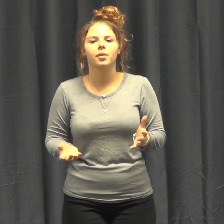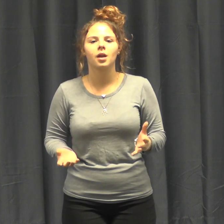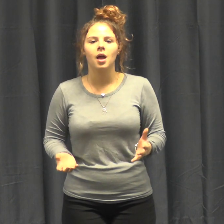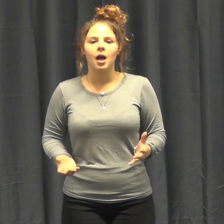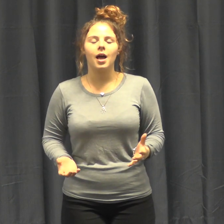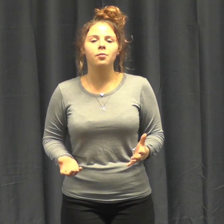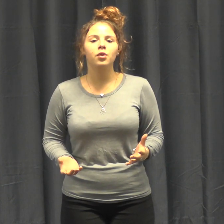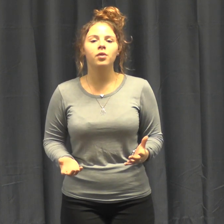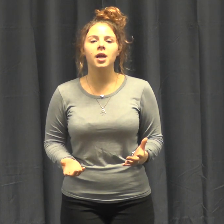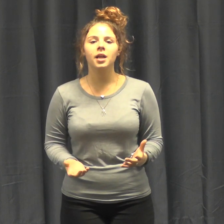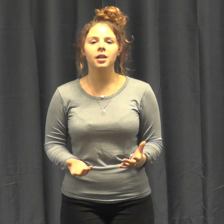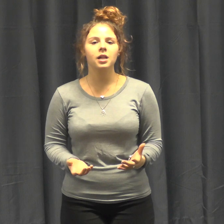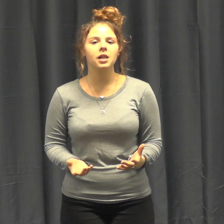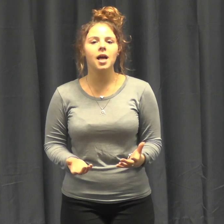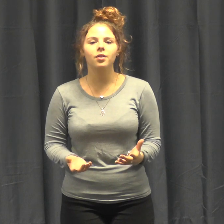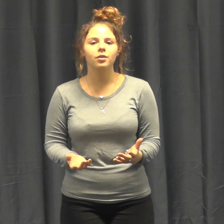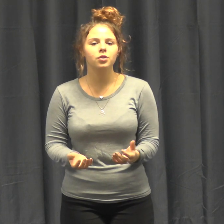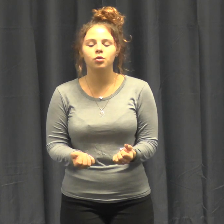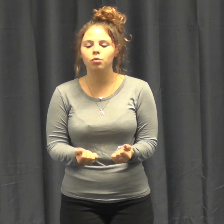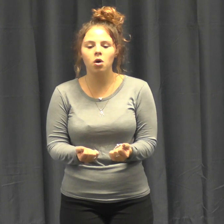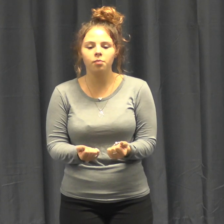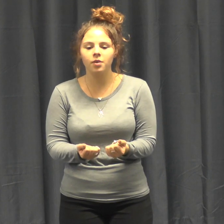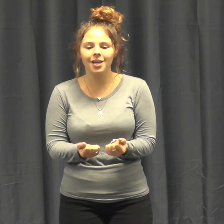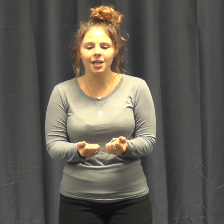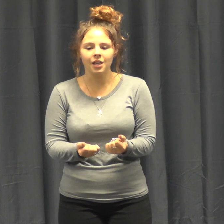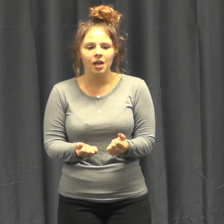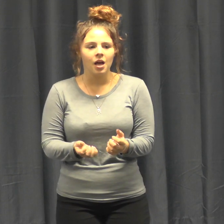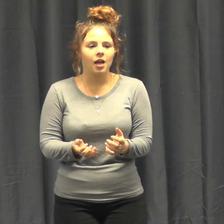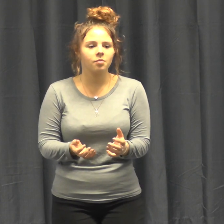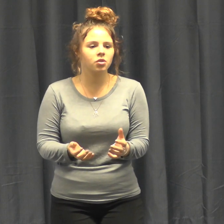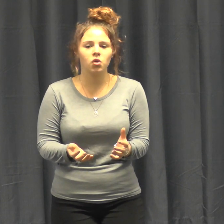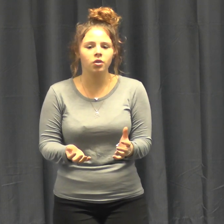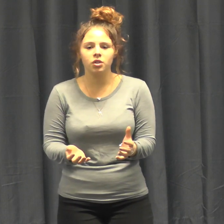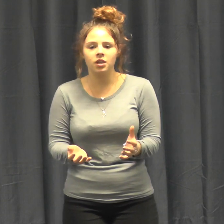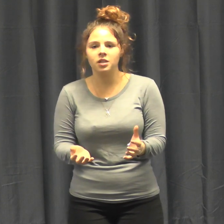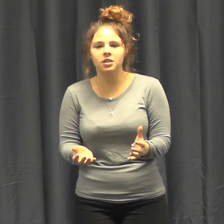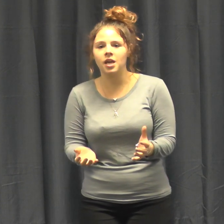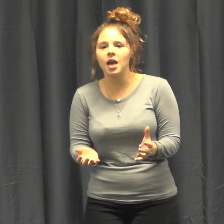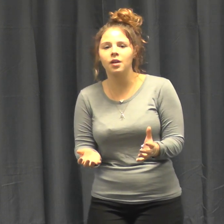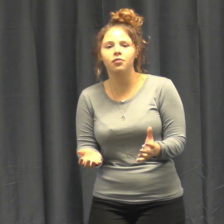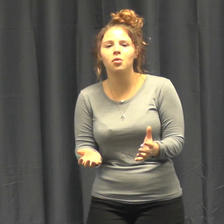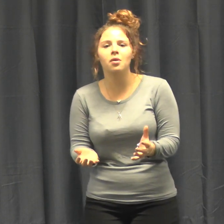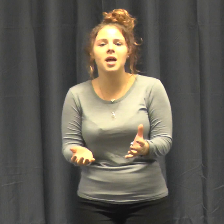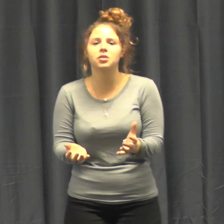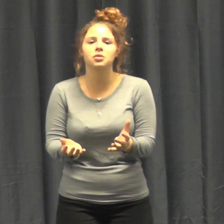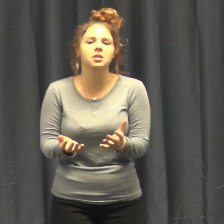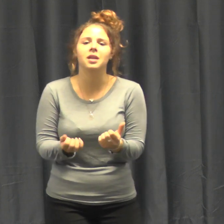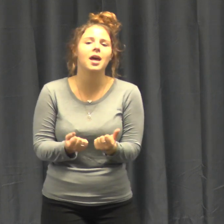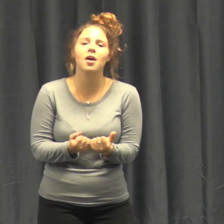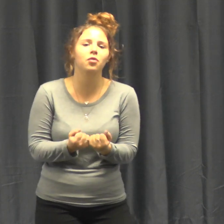I'm reading the letters you wrote me I am searching and scanning for answers Every